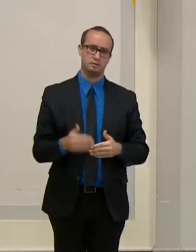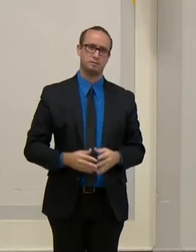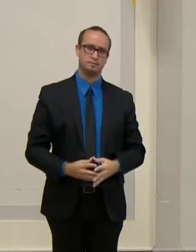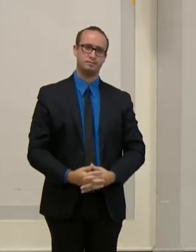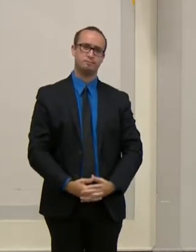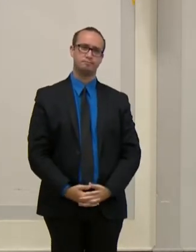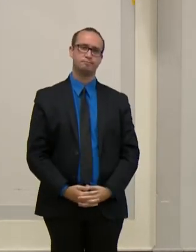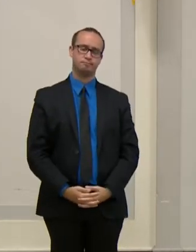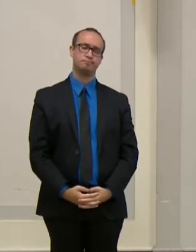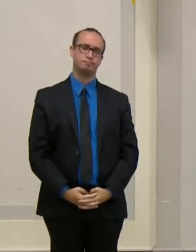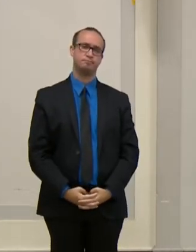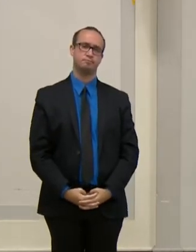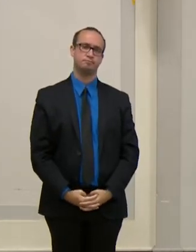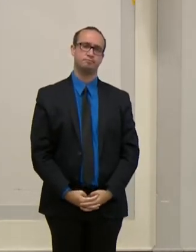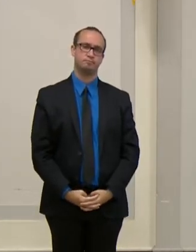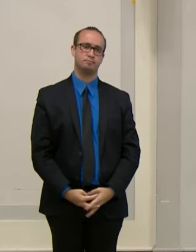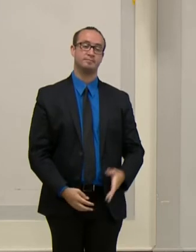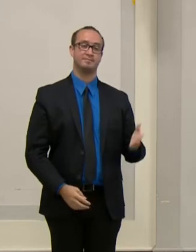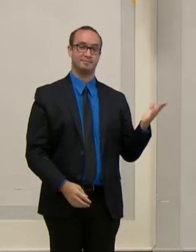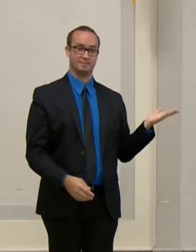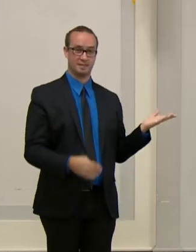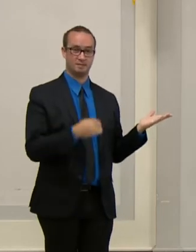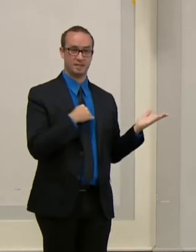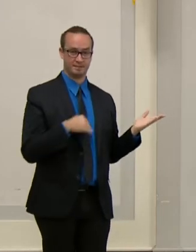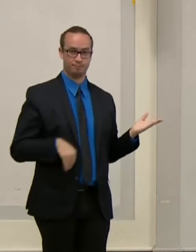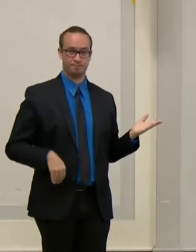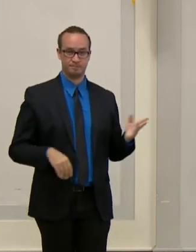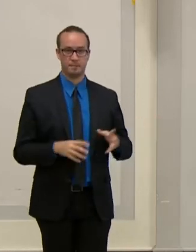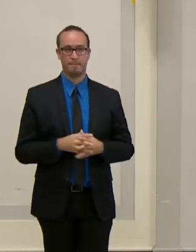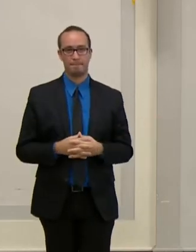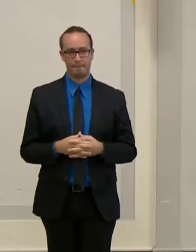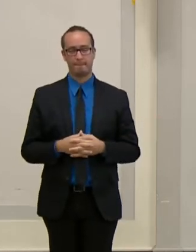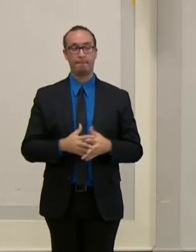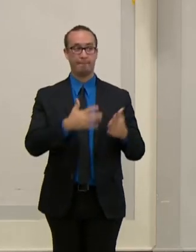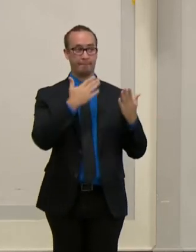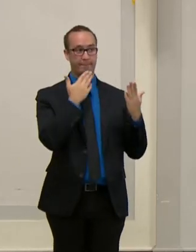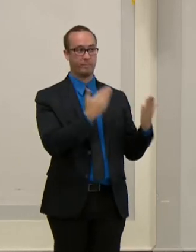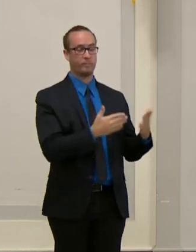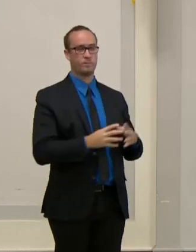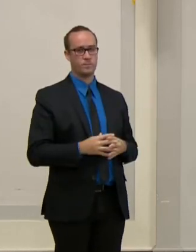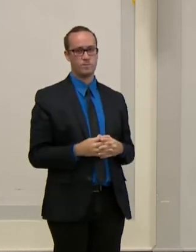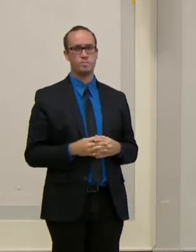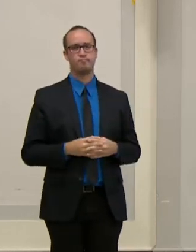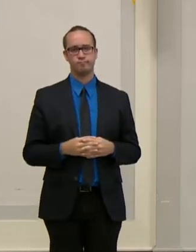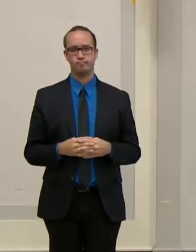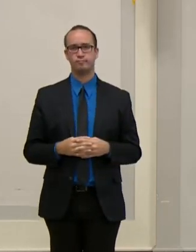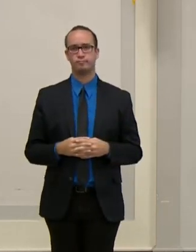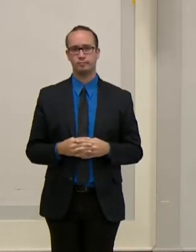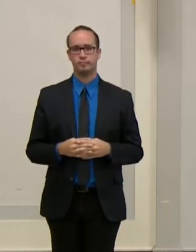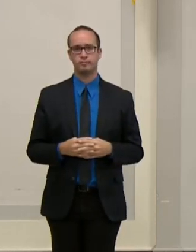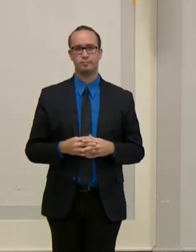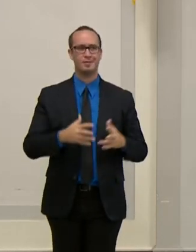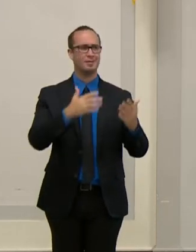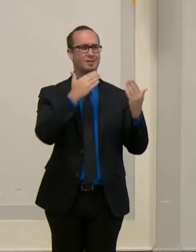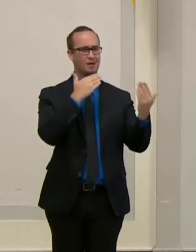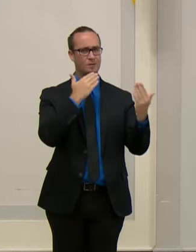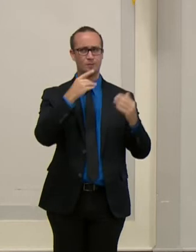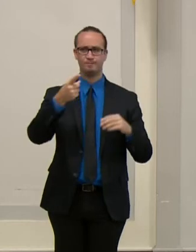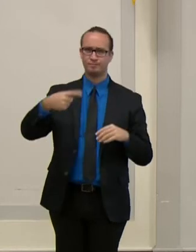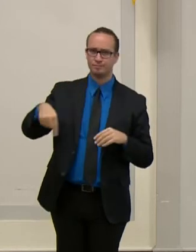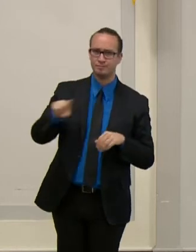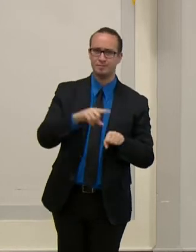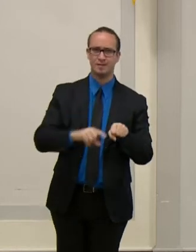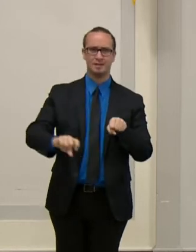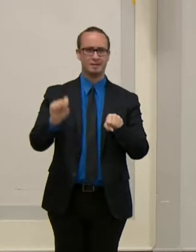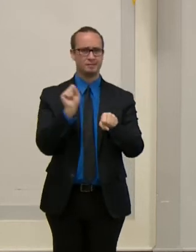Thank you. Thank you very much. Thank you to everyone for your hard work and tireless efforts on behalf of the